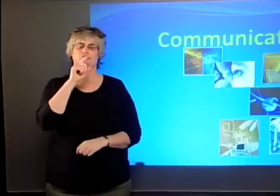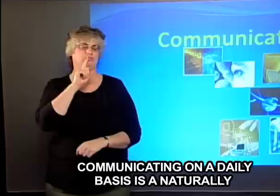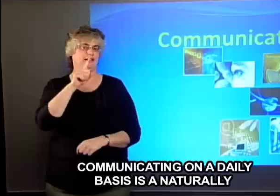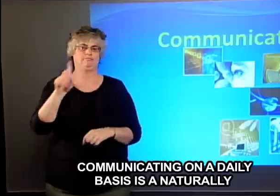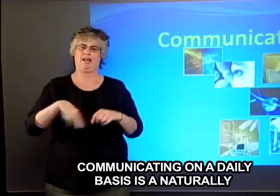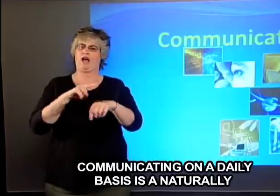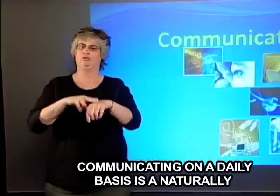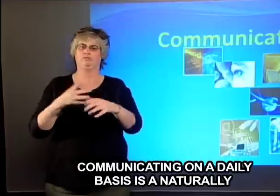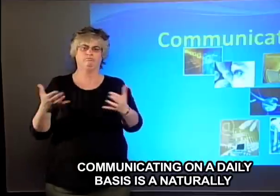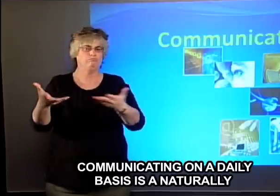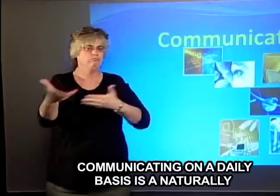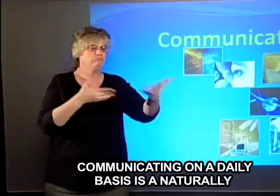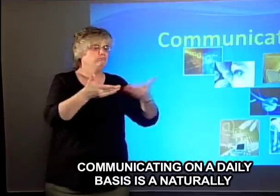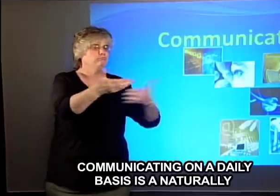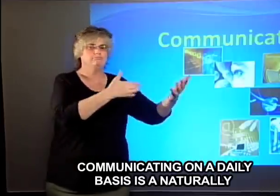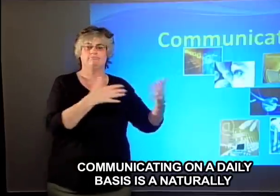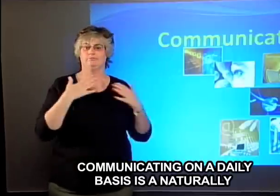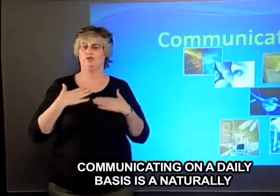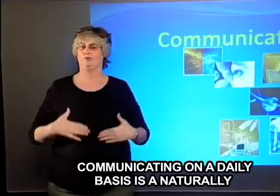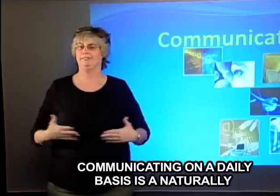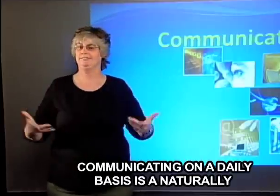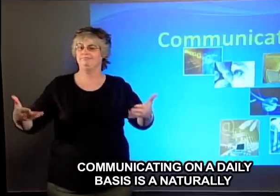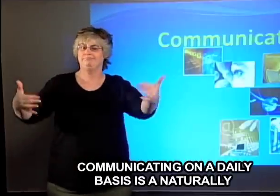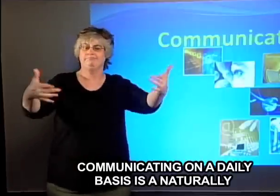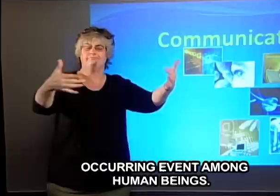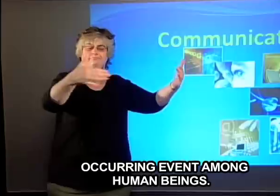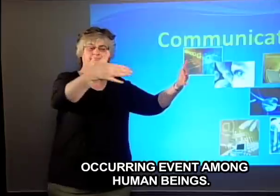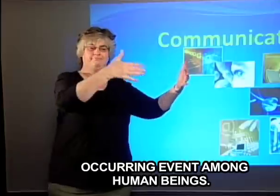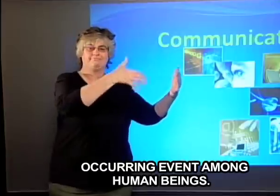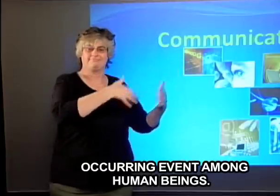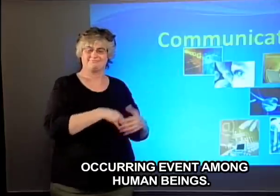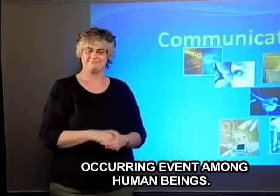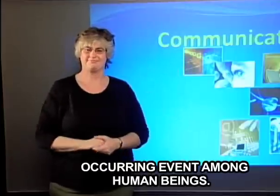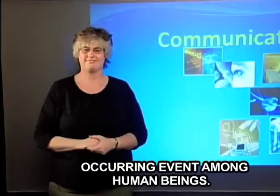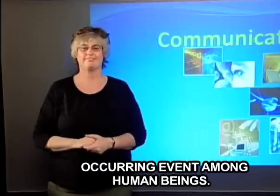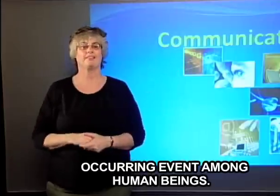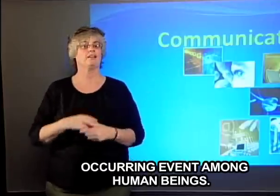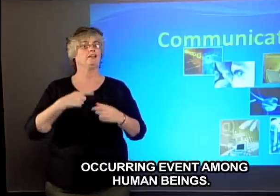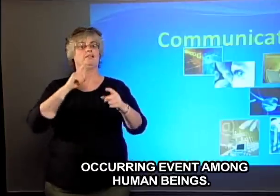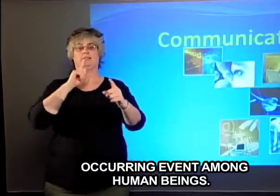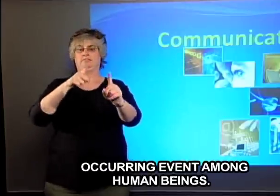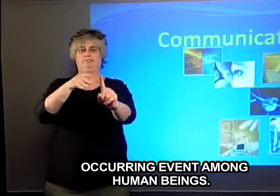Communicating on a daily basis is a naturally occurring event among human beings.